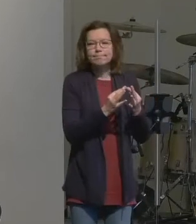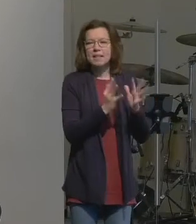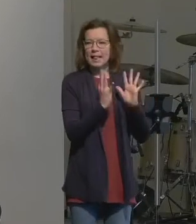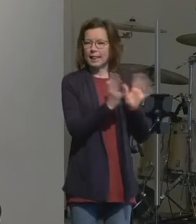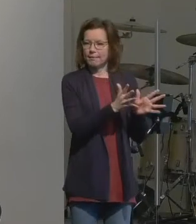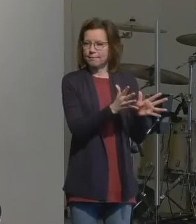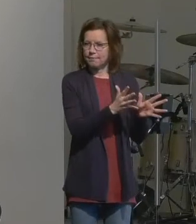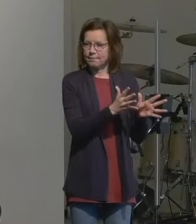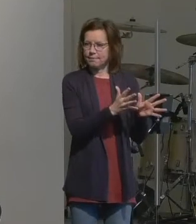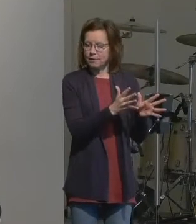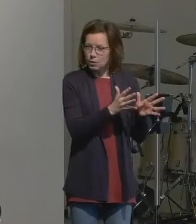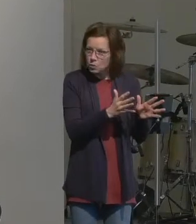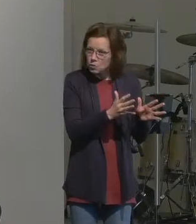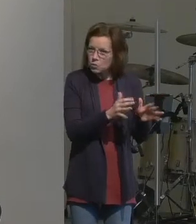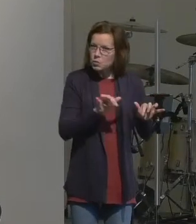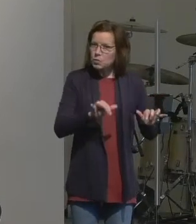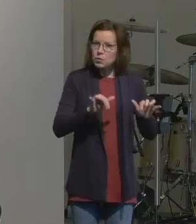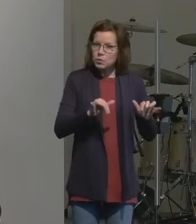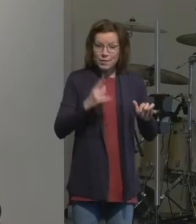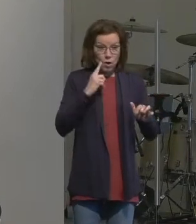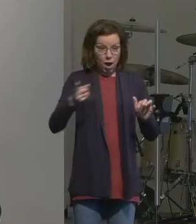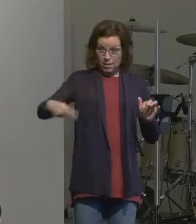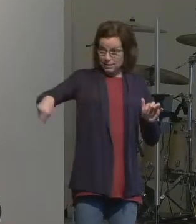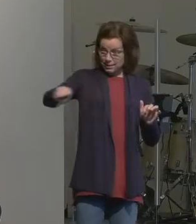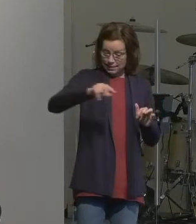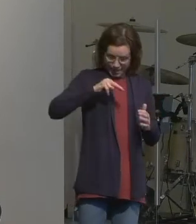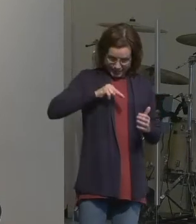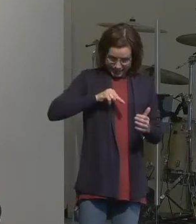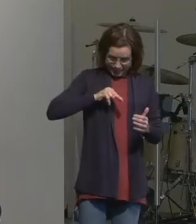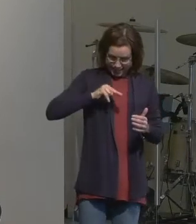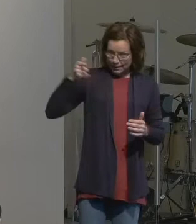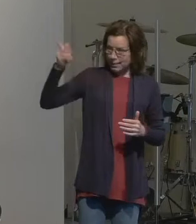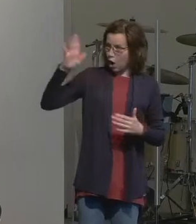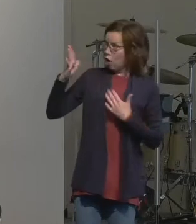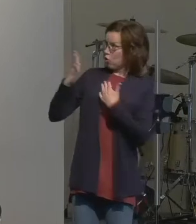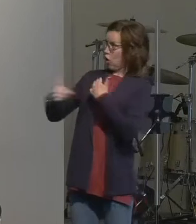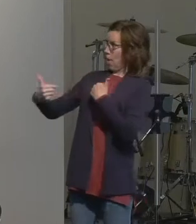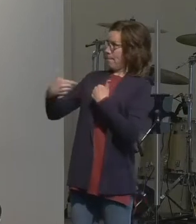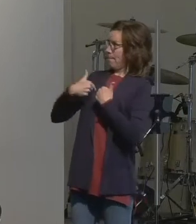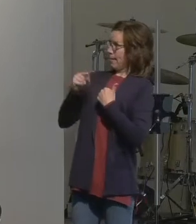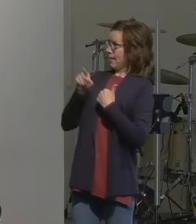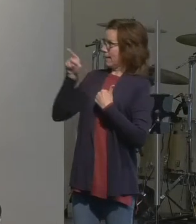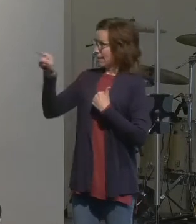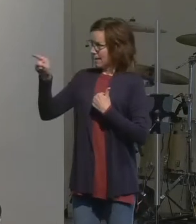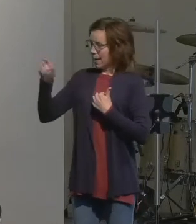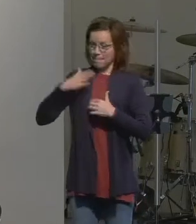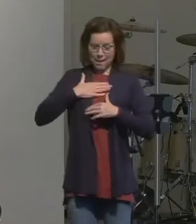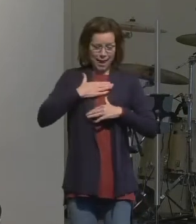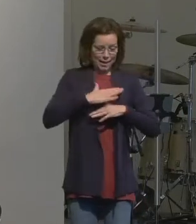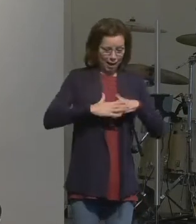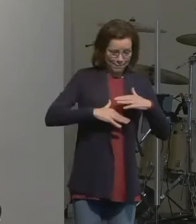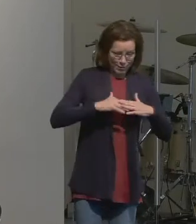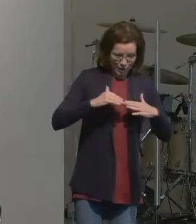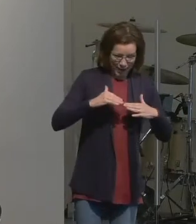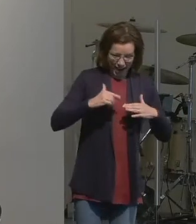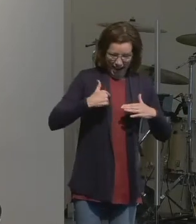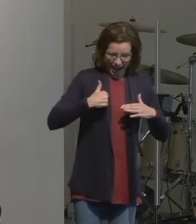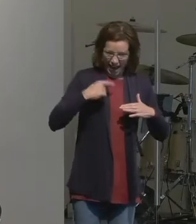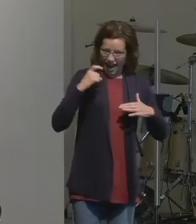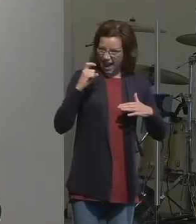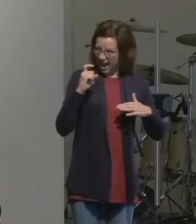For some of us, the principle here is that for us to do what God has called us to do, it's going to push us out of our comfort zones.